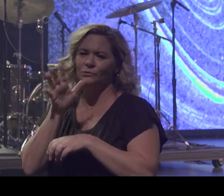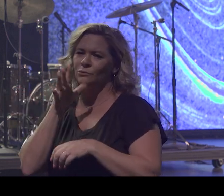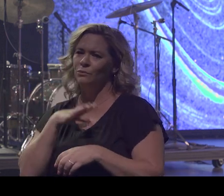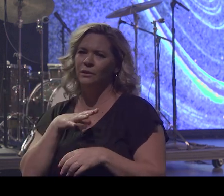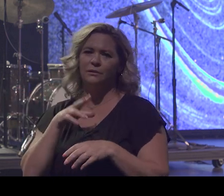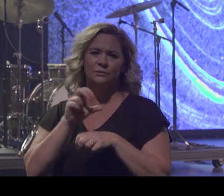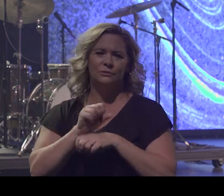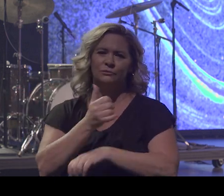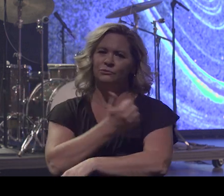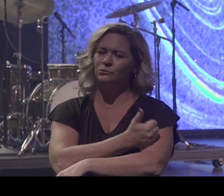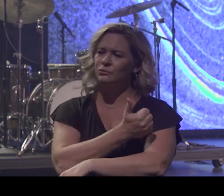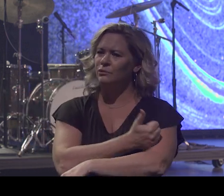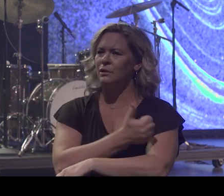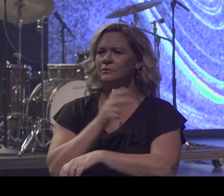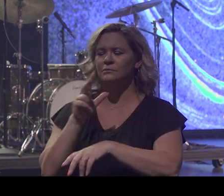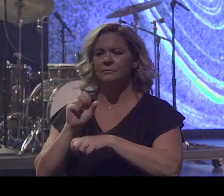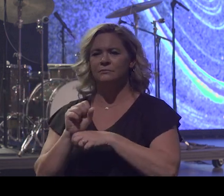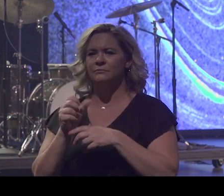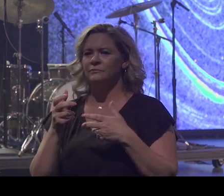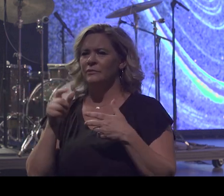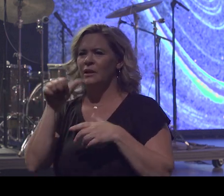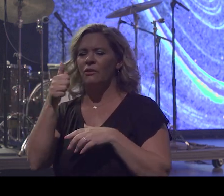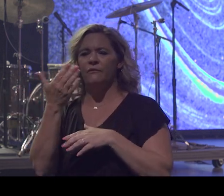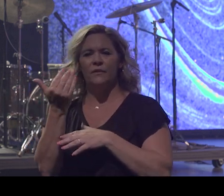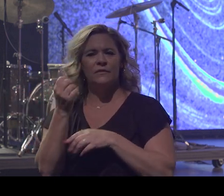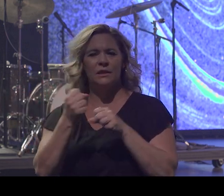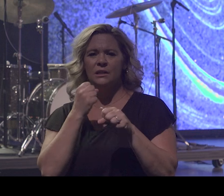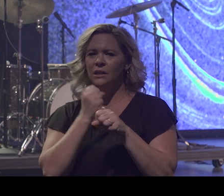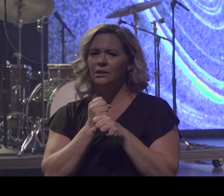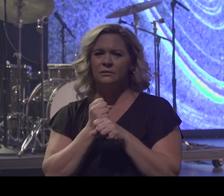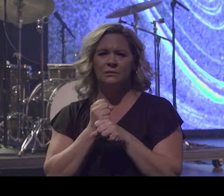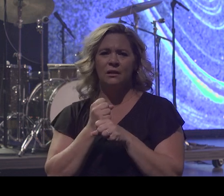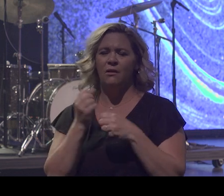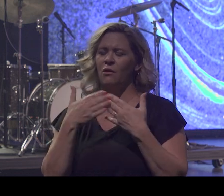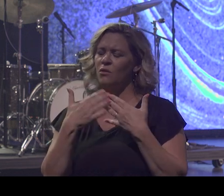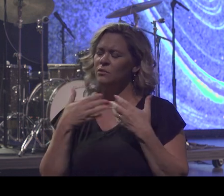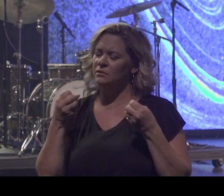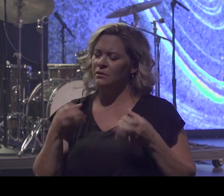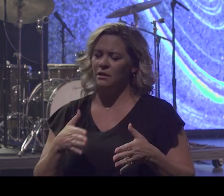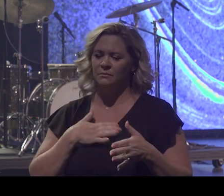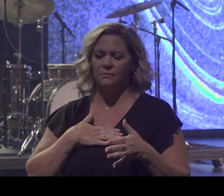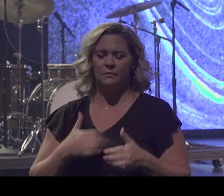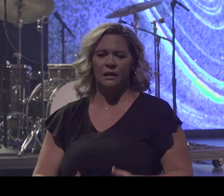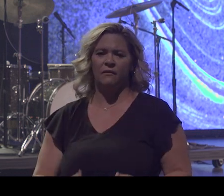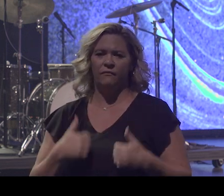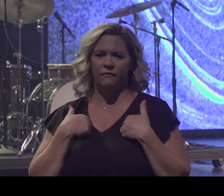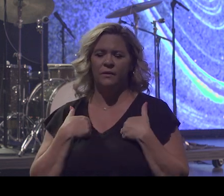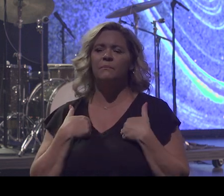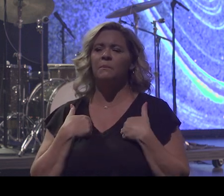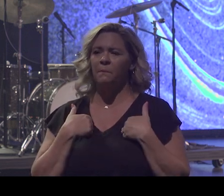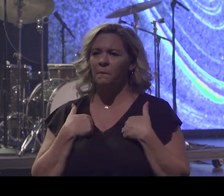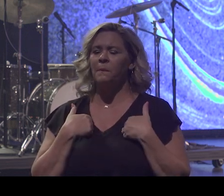out for maybe another 15 years and almost losing my life. I ended up in a Florida State prison with a